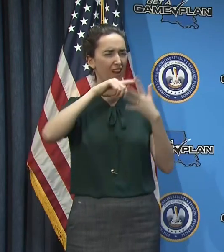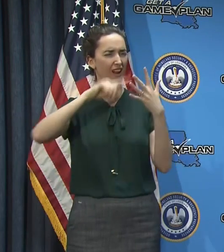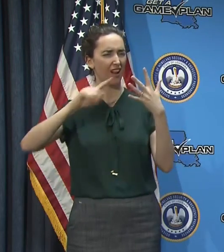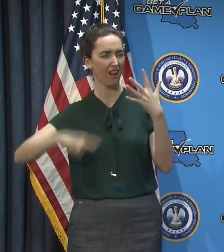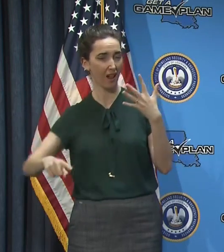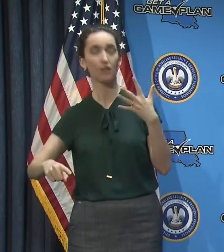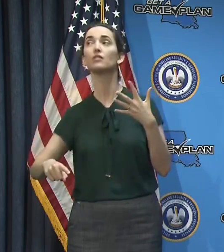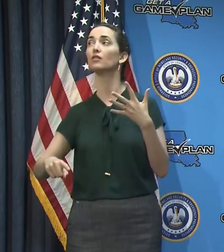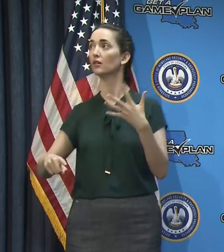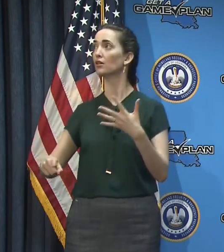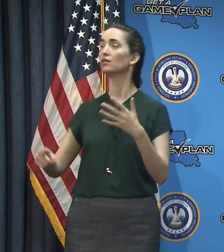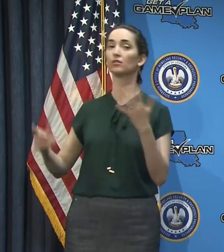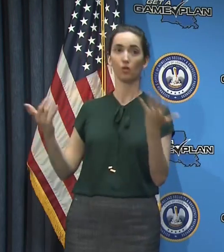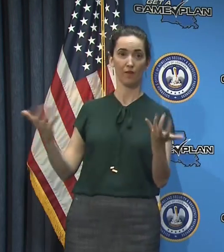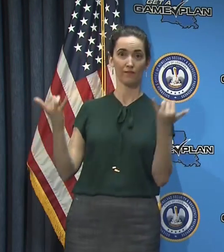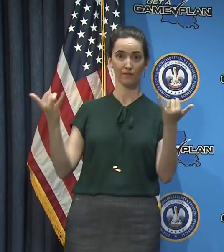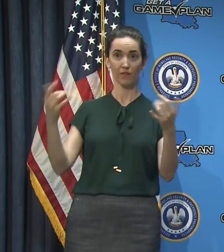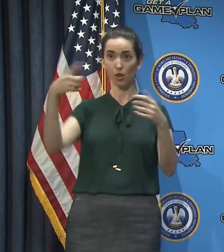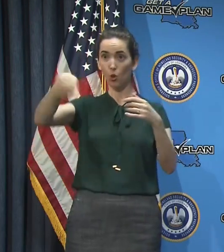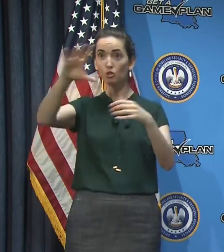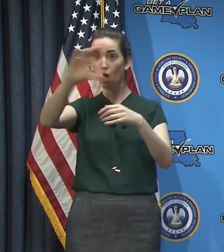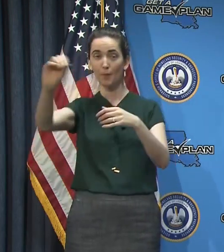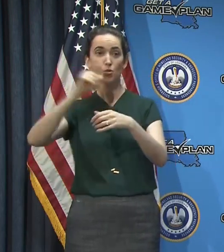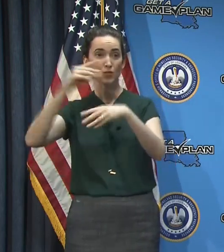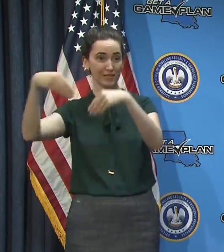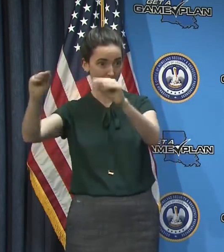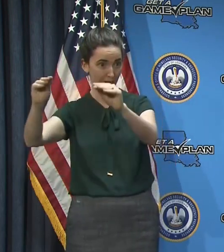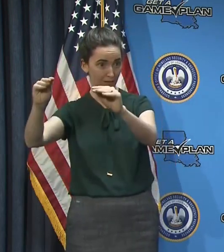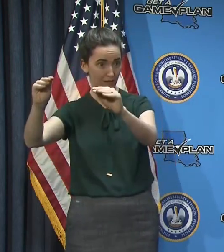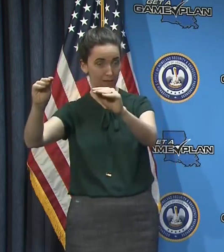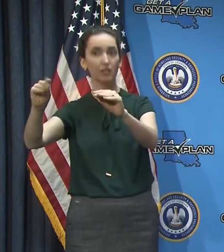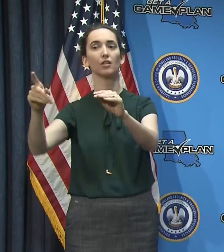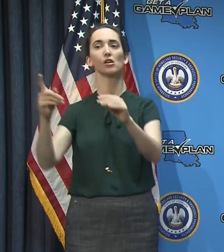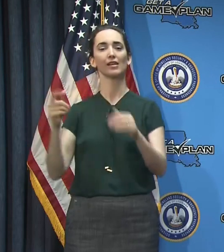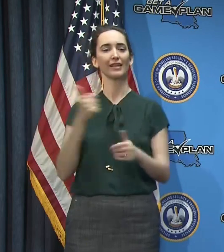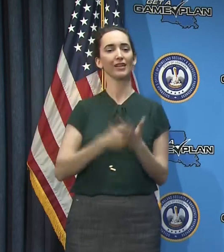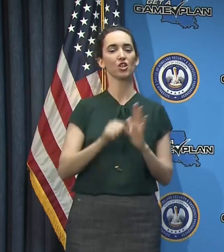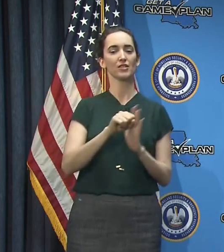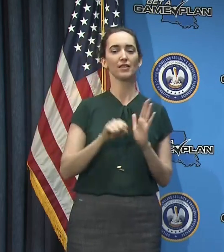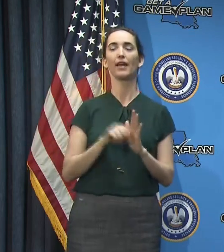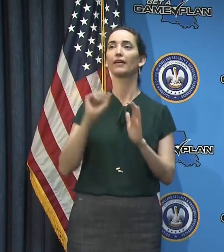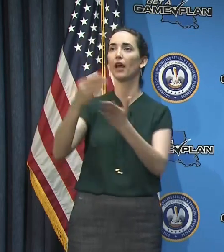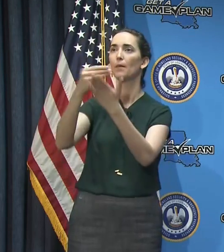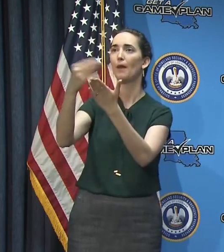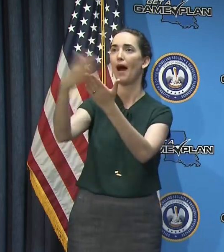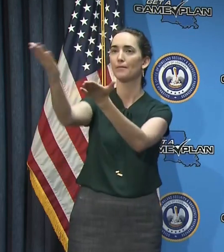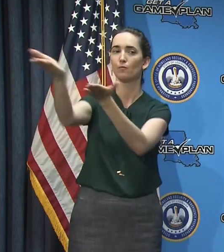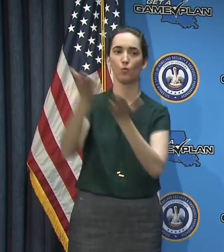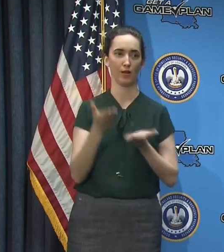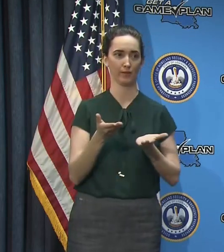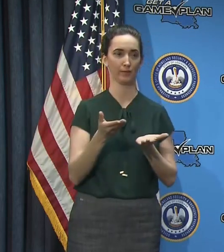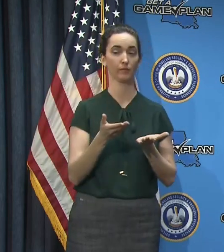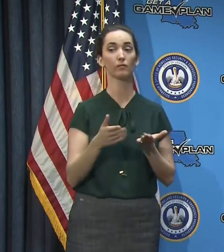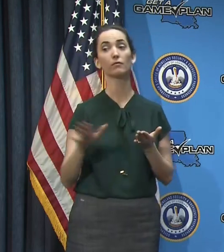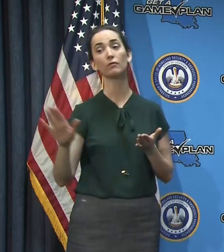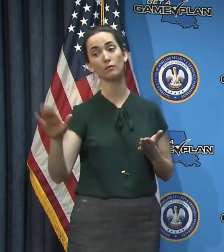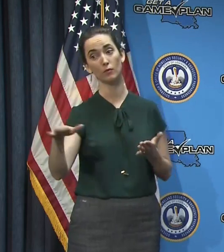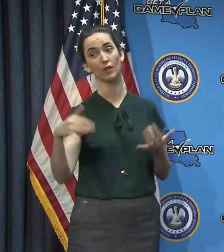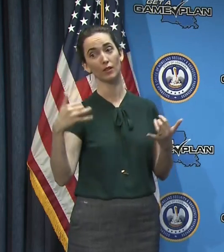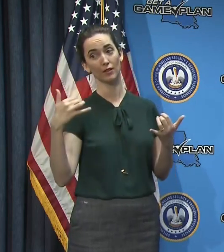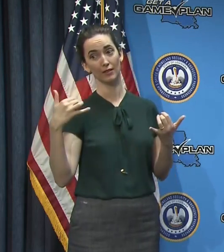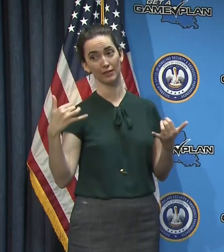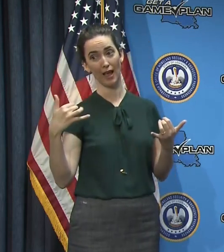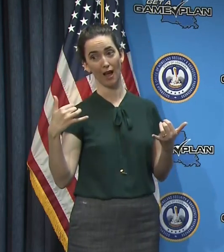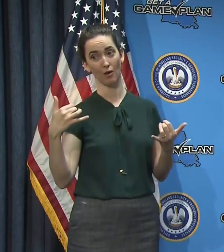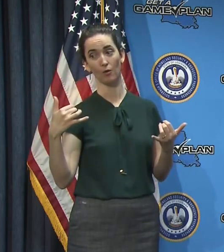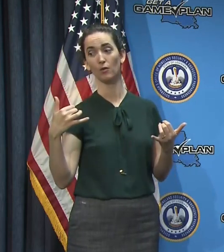providers could, uh, source those materials. So, you know, I, I will tell you, we, we've had longer, uh, time now with